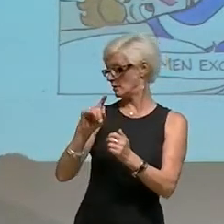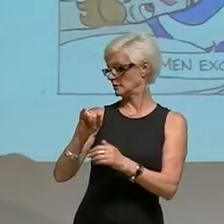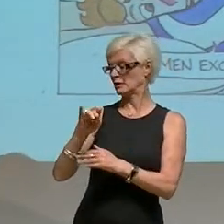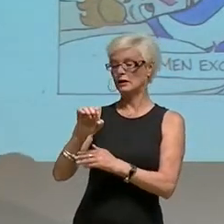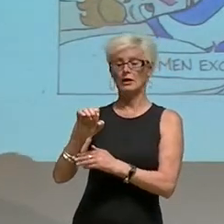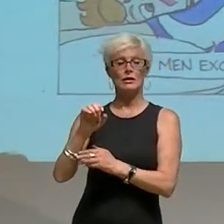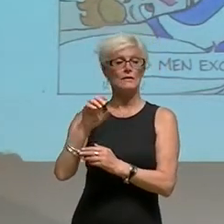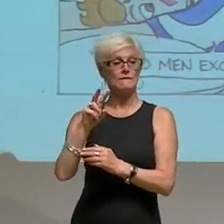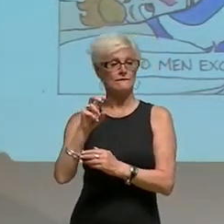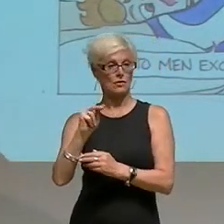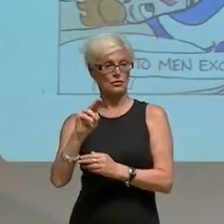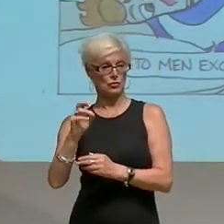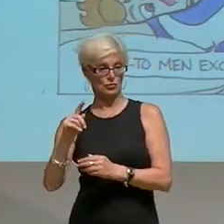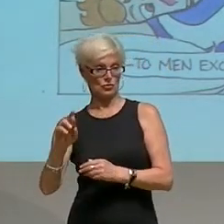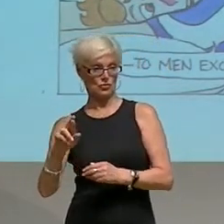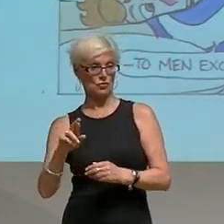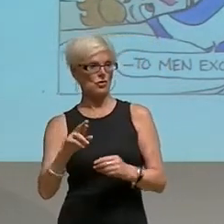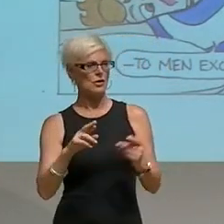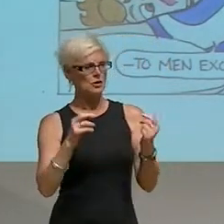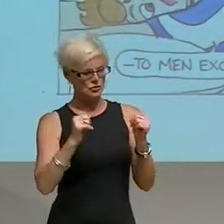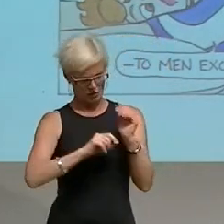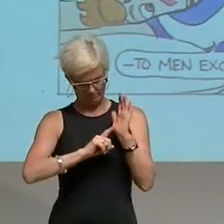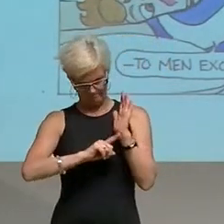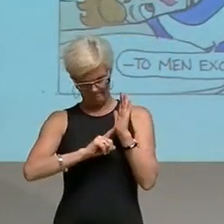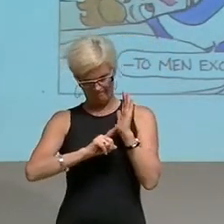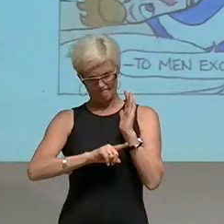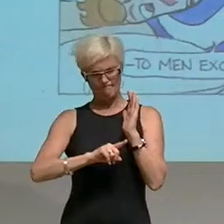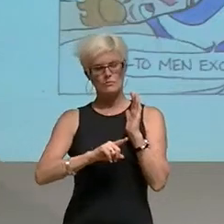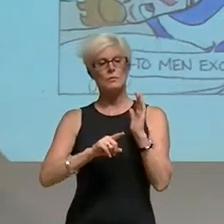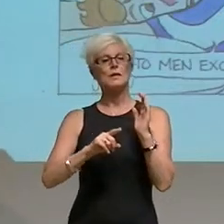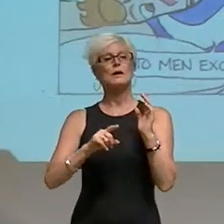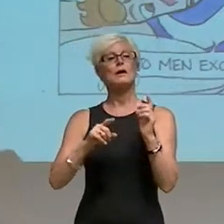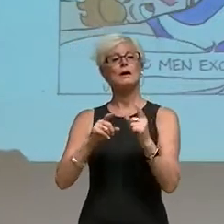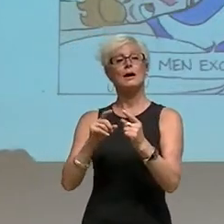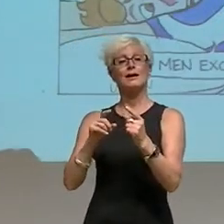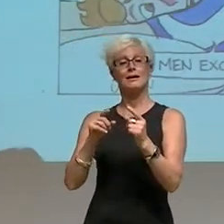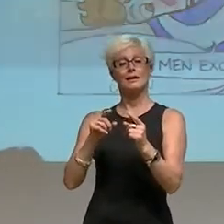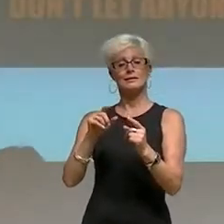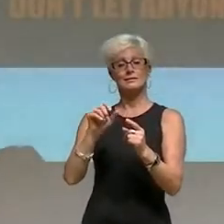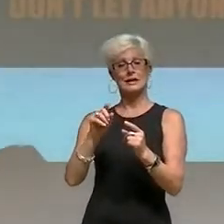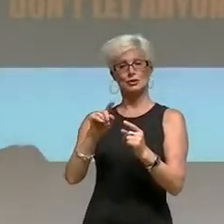expand the parameters of asexuality through the concept of asexual resonances.